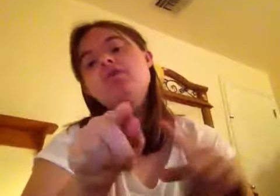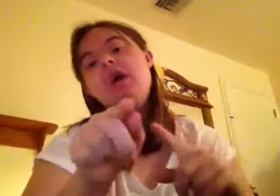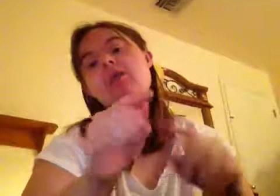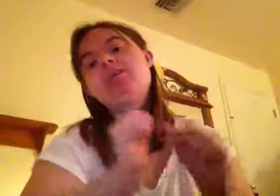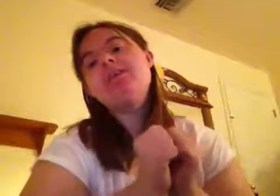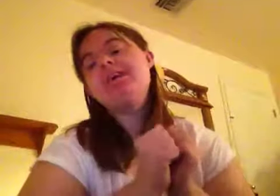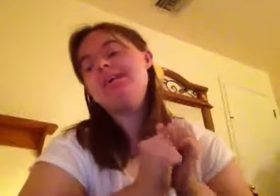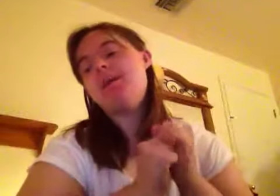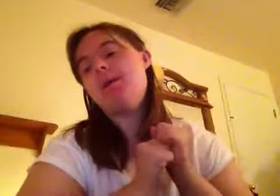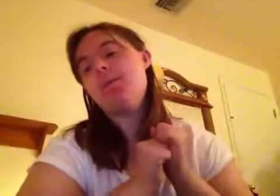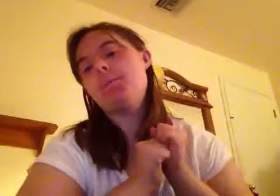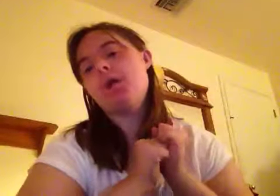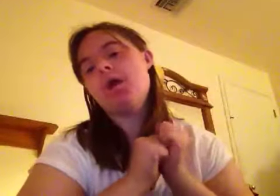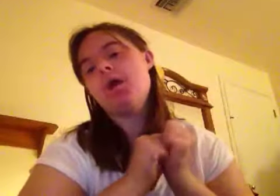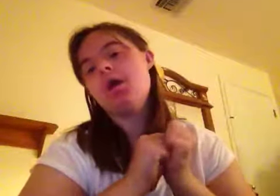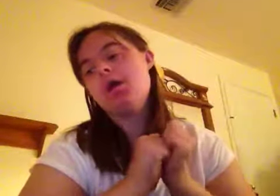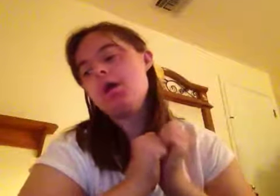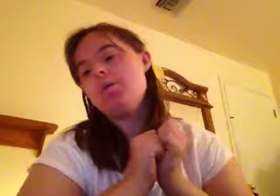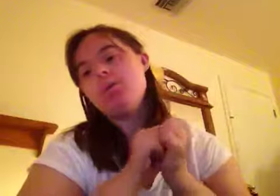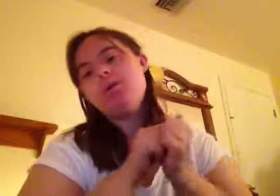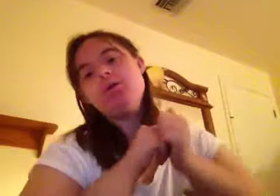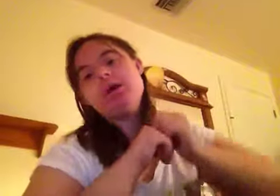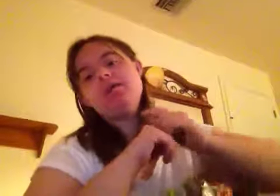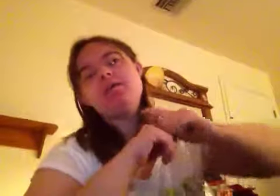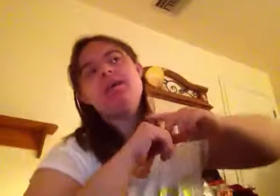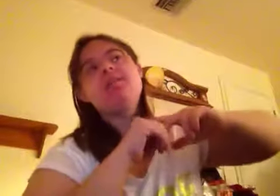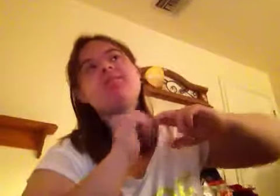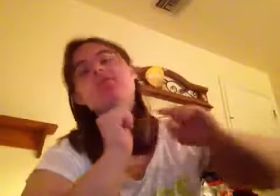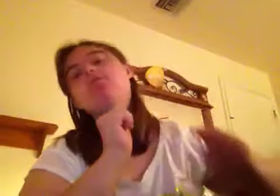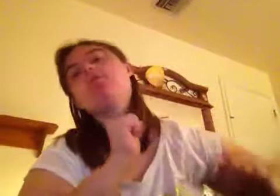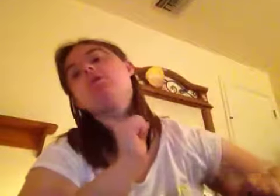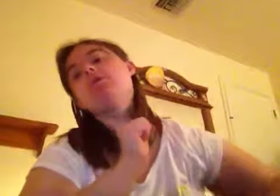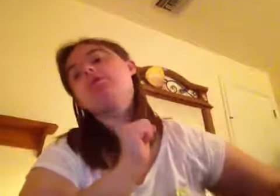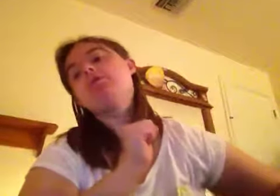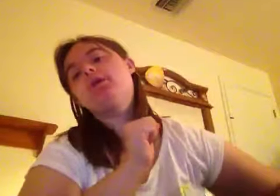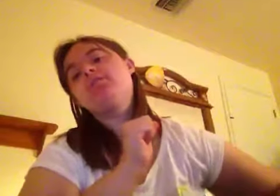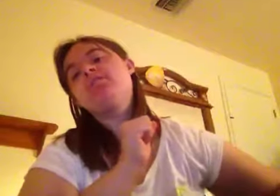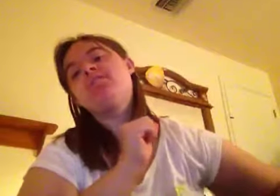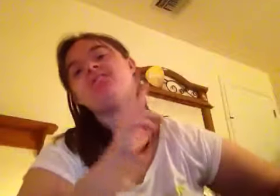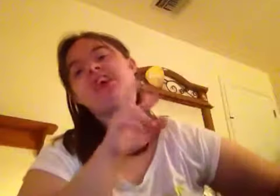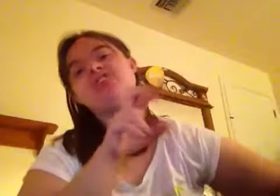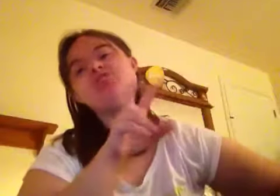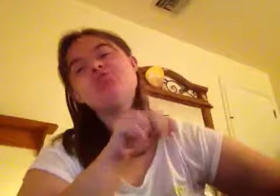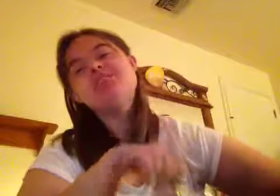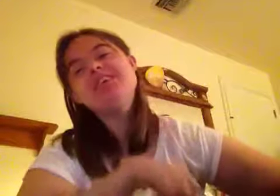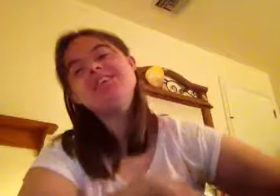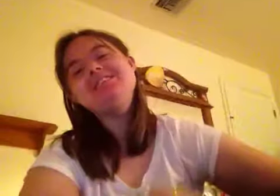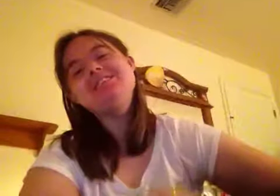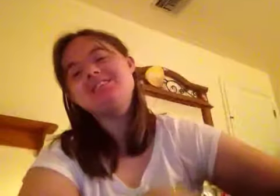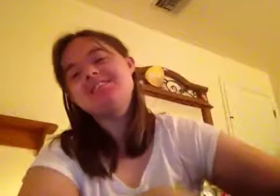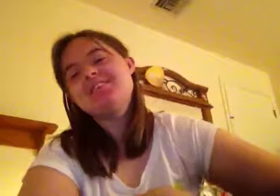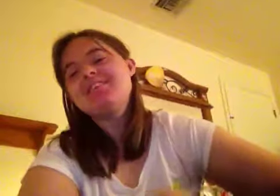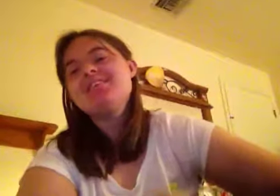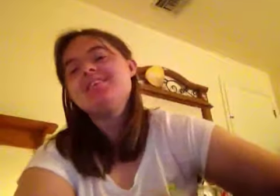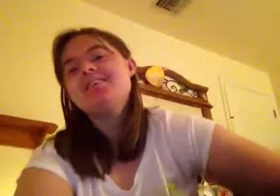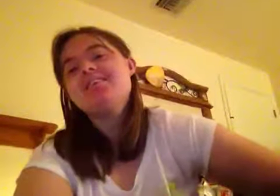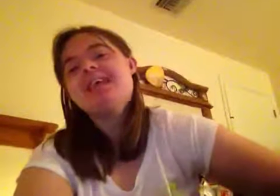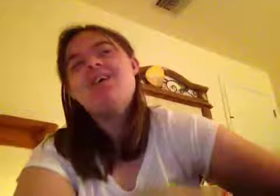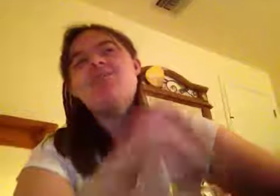channel is home when you guys did the video called the the fashion police that is